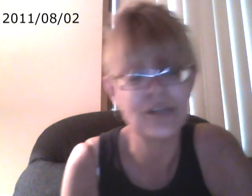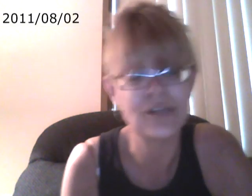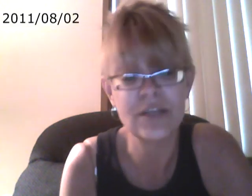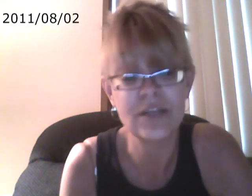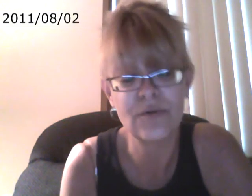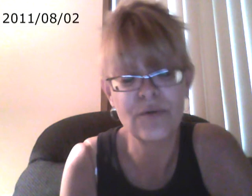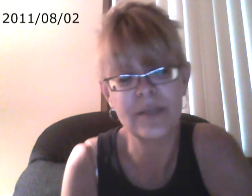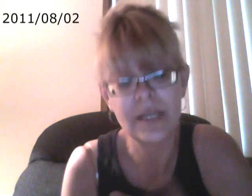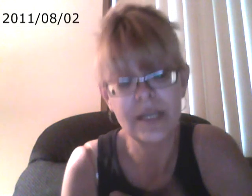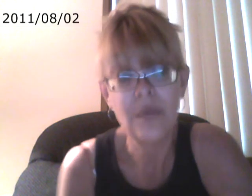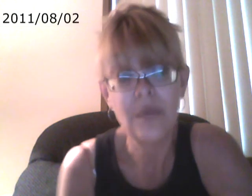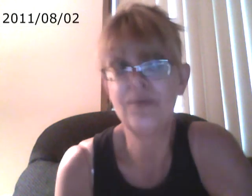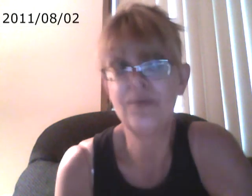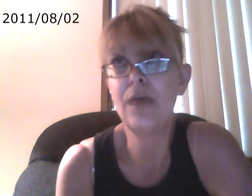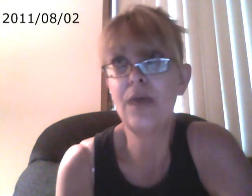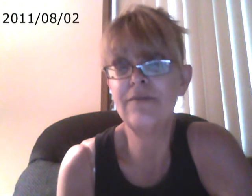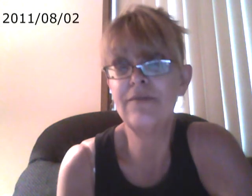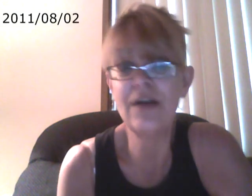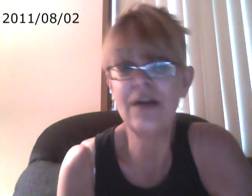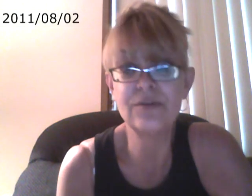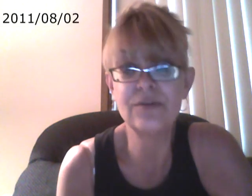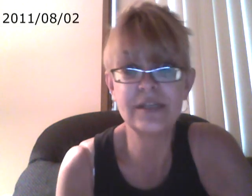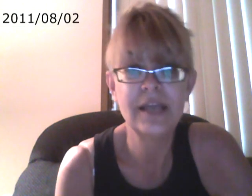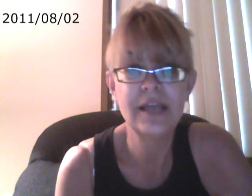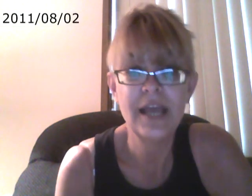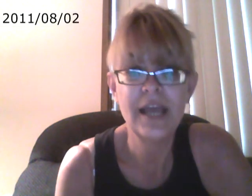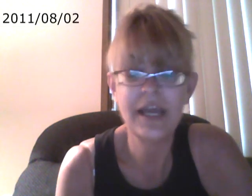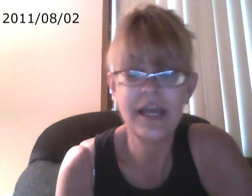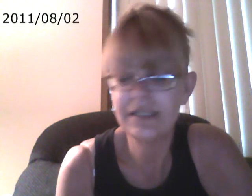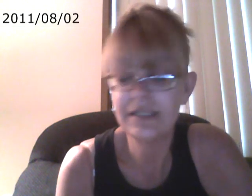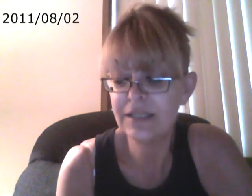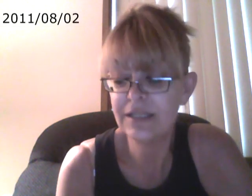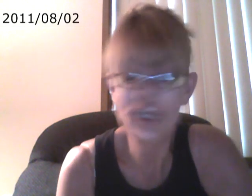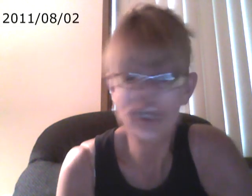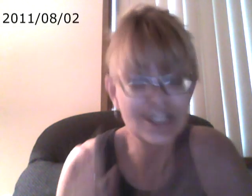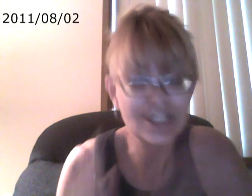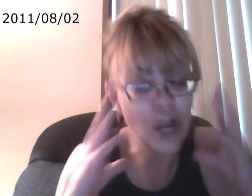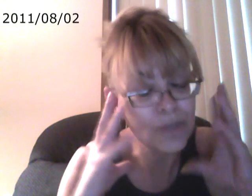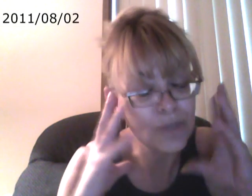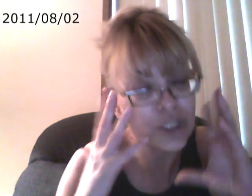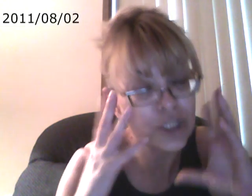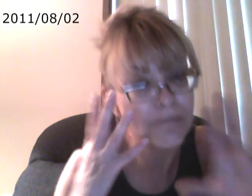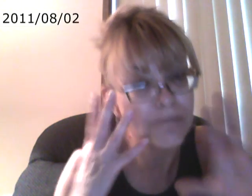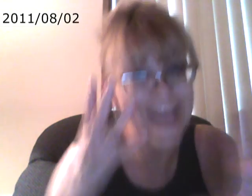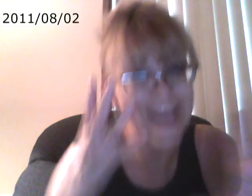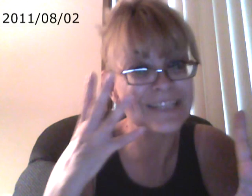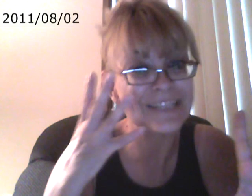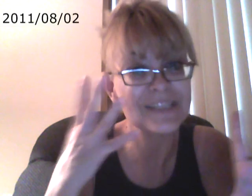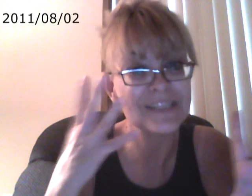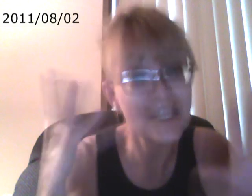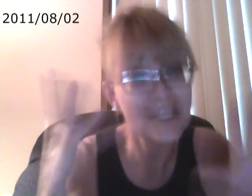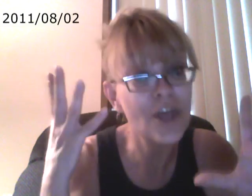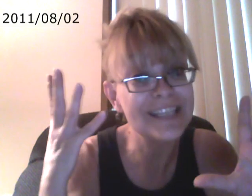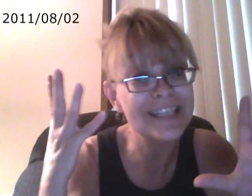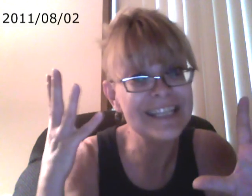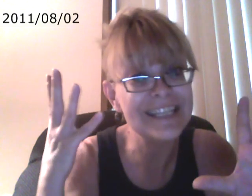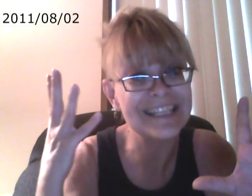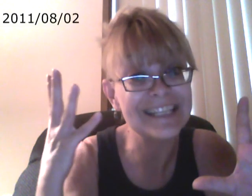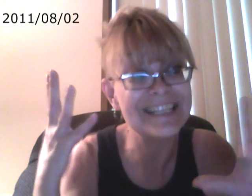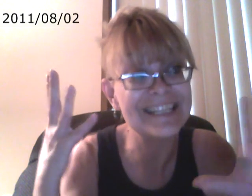transform it with how we value it and change our perspectives. That's all that's needed in this